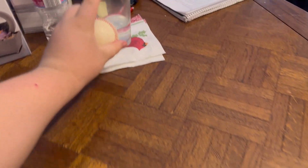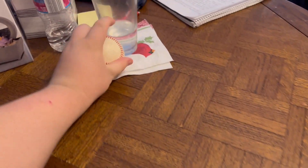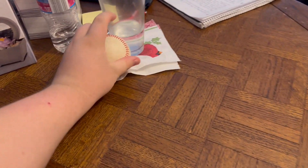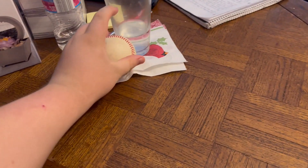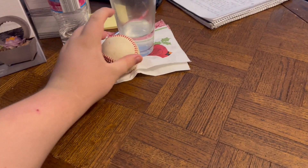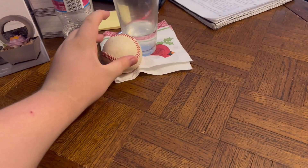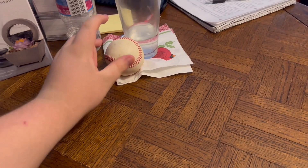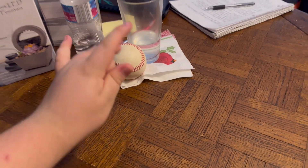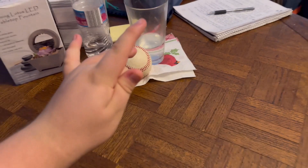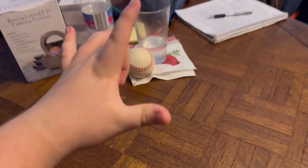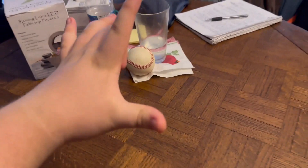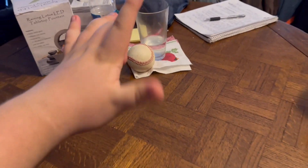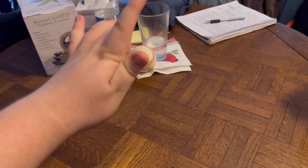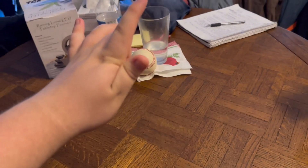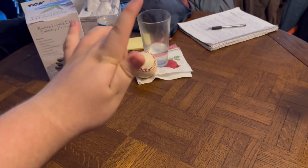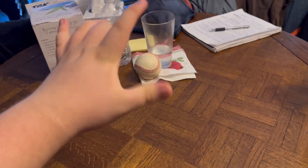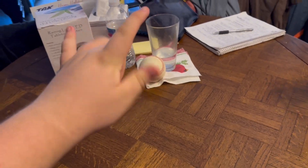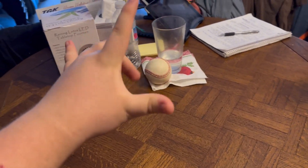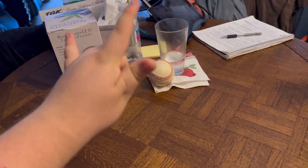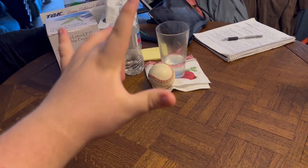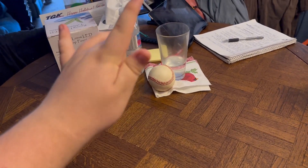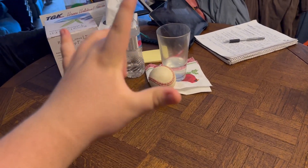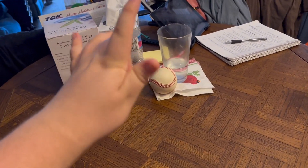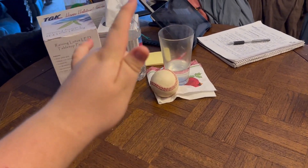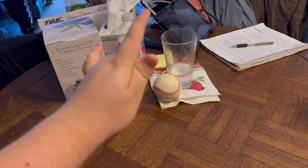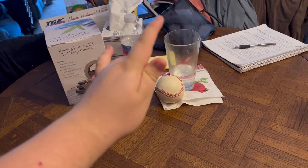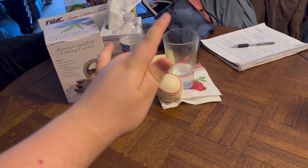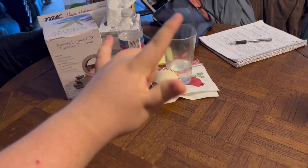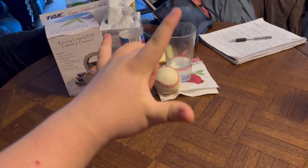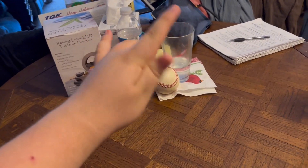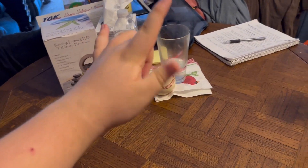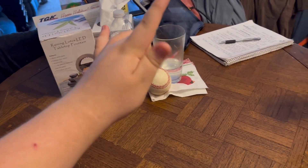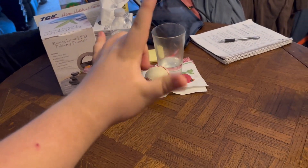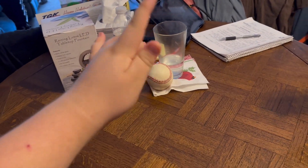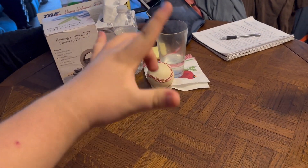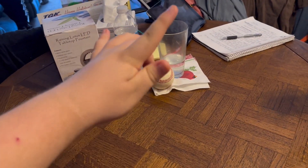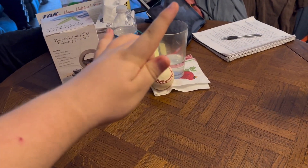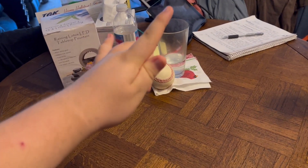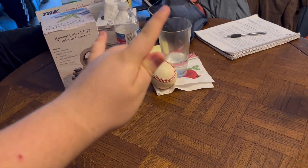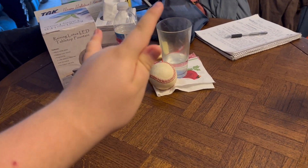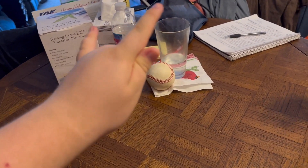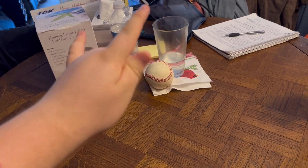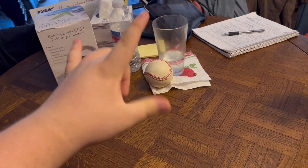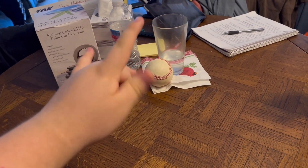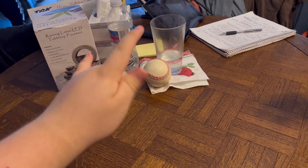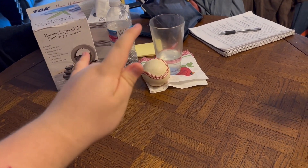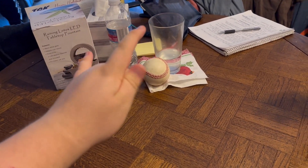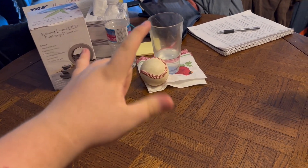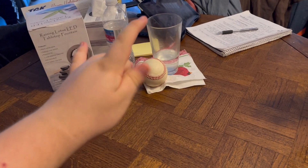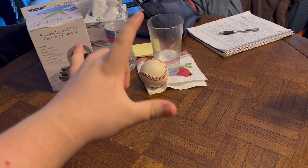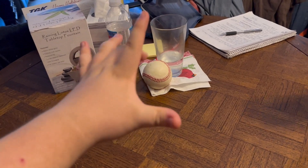wow wow I cannot believe that we played with this baseball